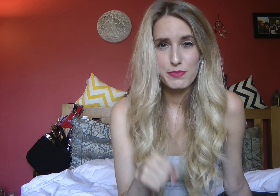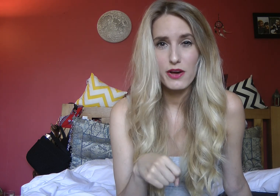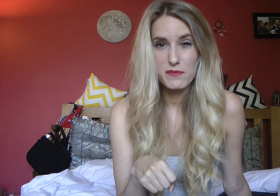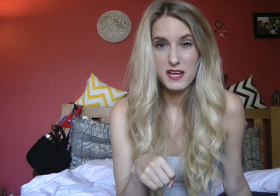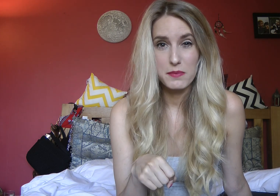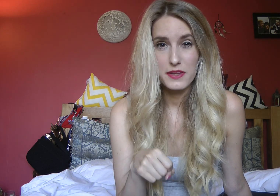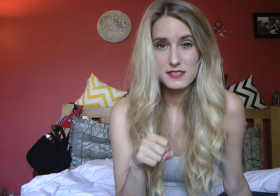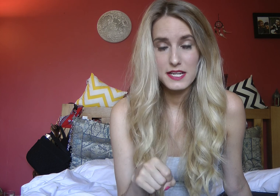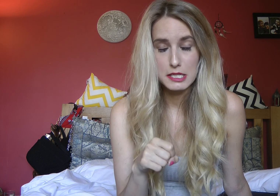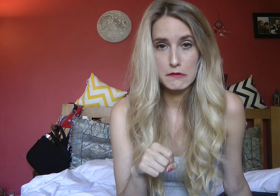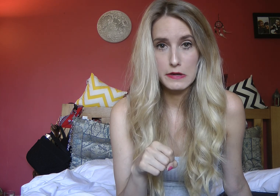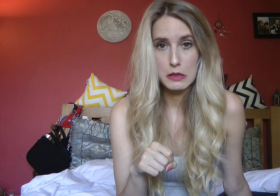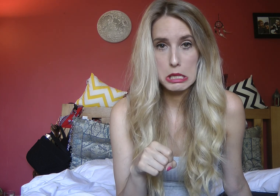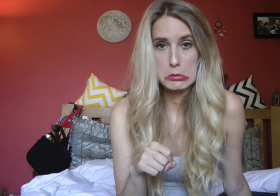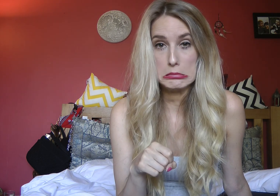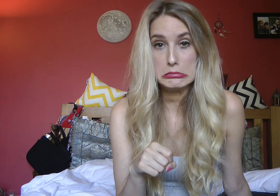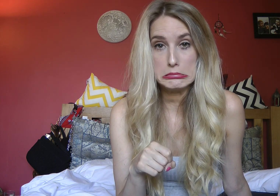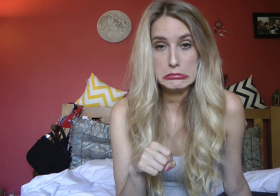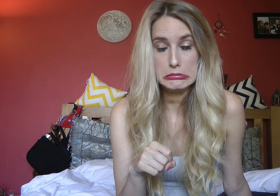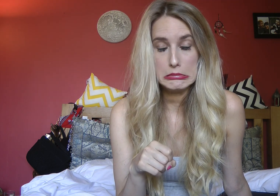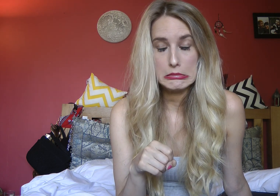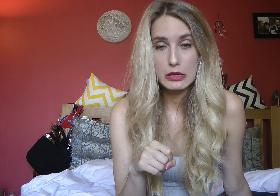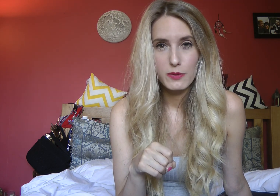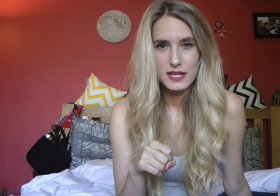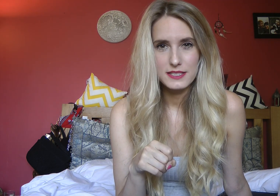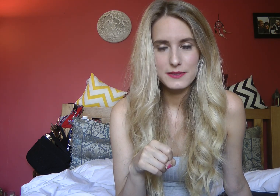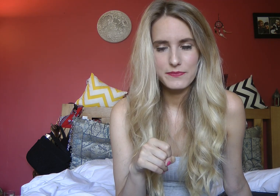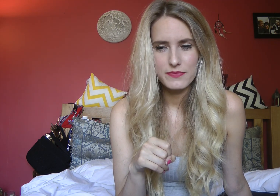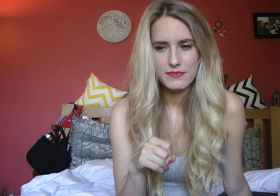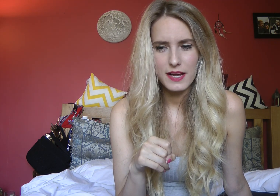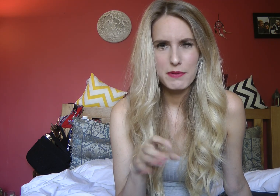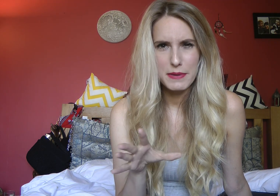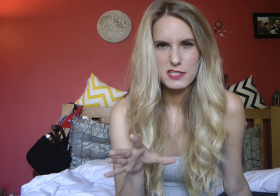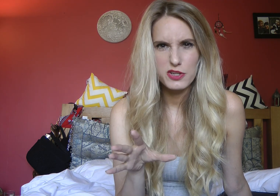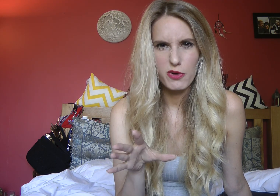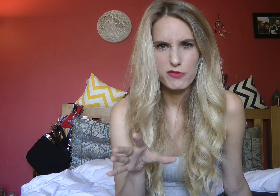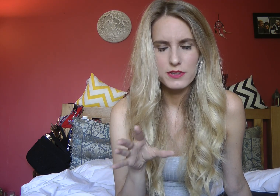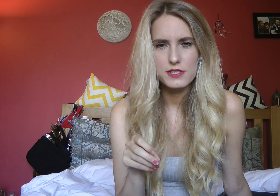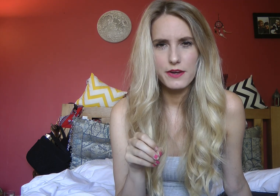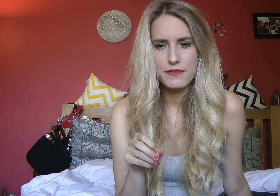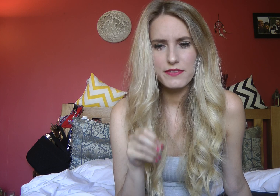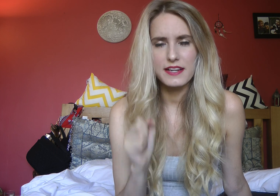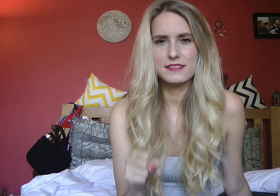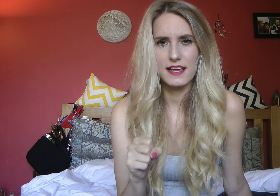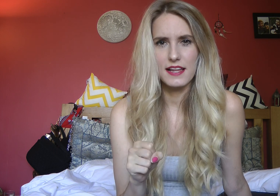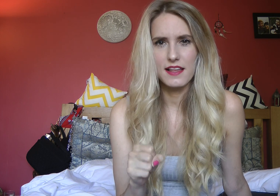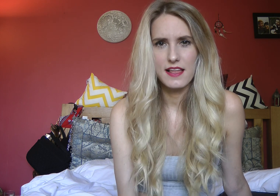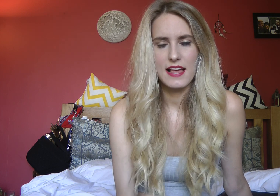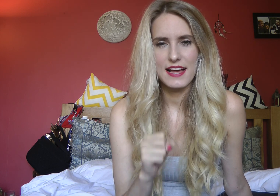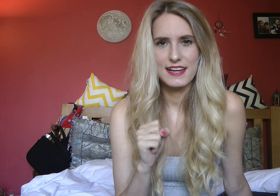perk me up on those days that I'm feeling a bit which happen a bit too often so thanks again and